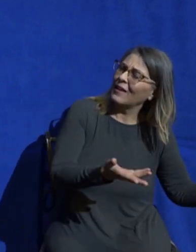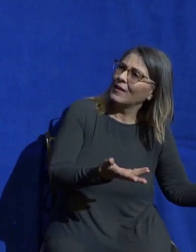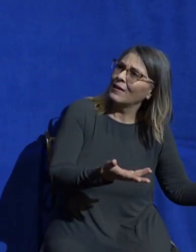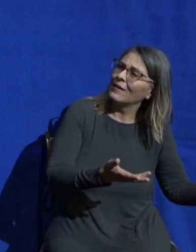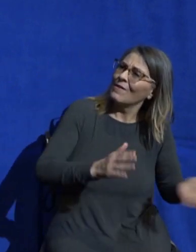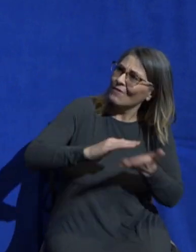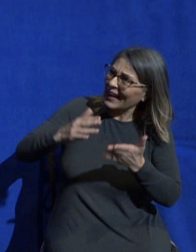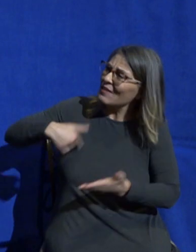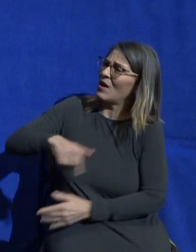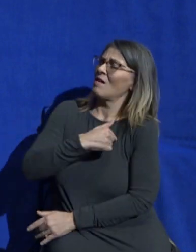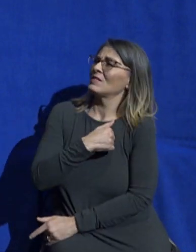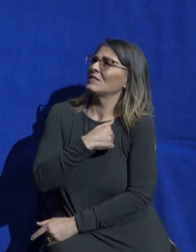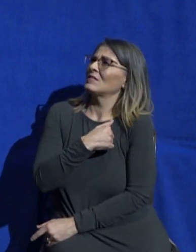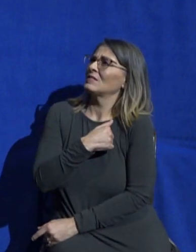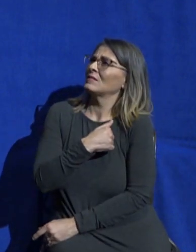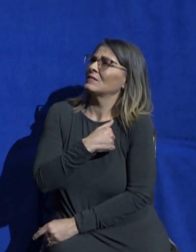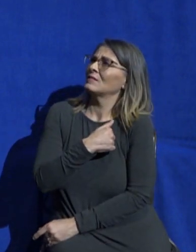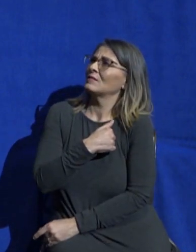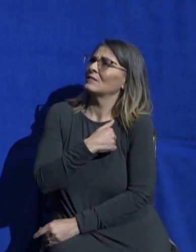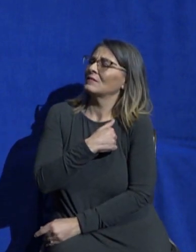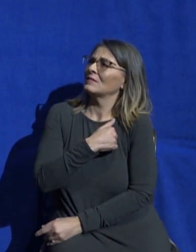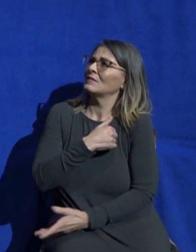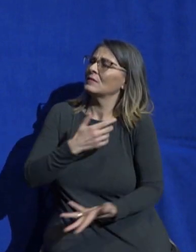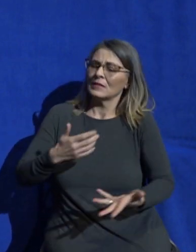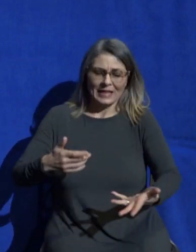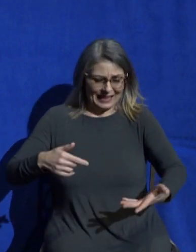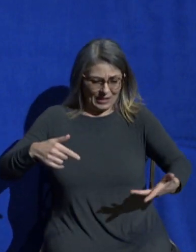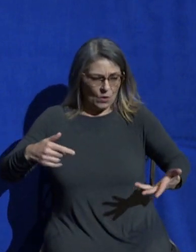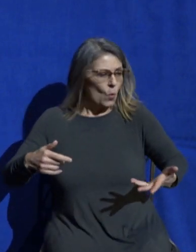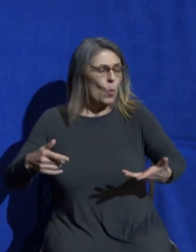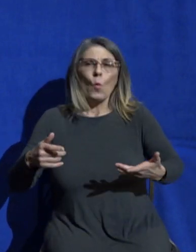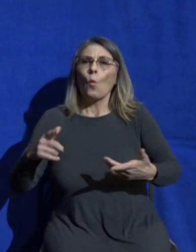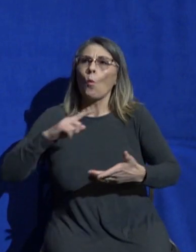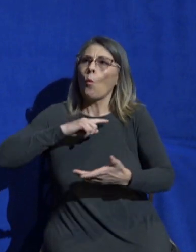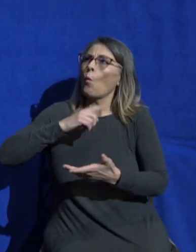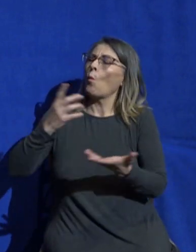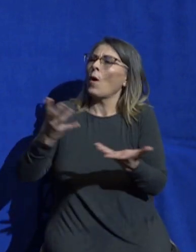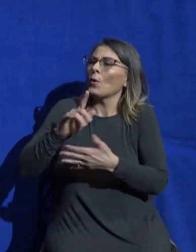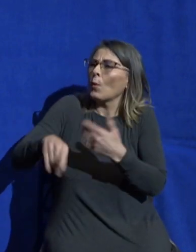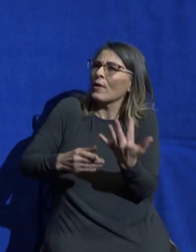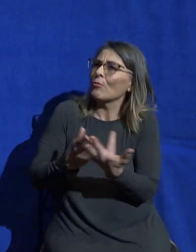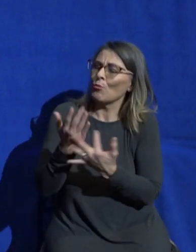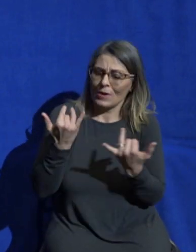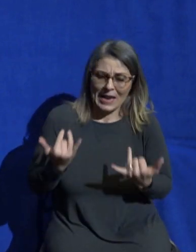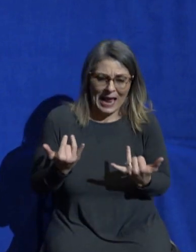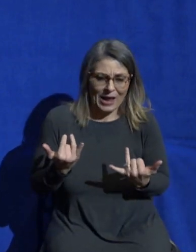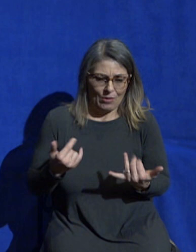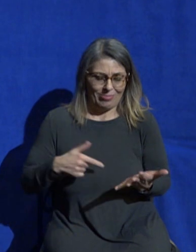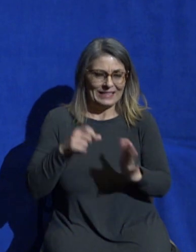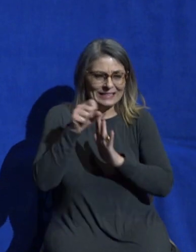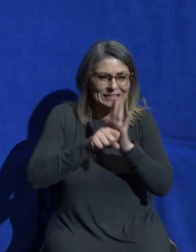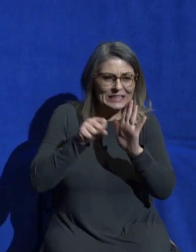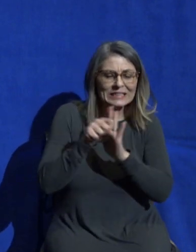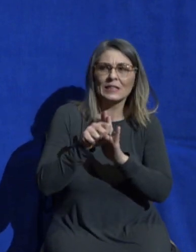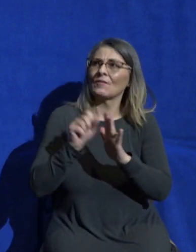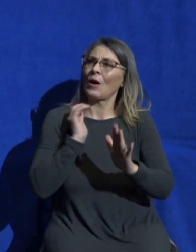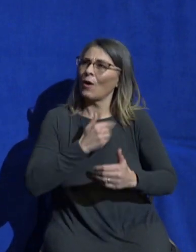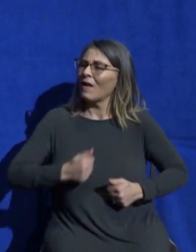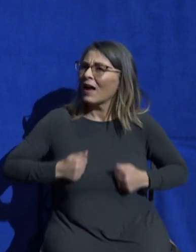around us who are a little bit older or have a little bit more experience walking with you who can help us practically figure this out out